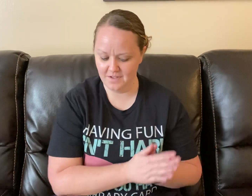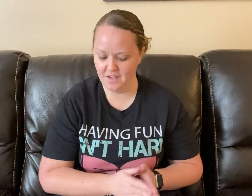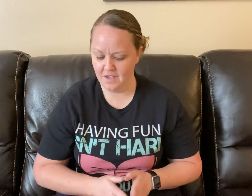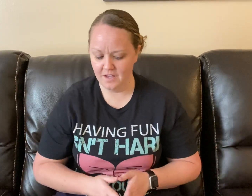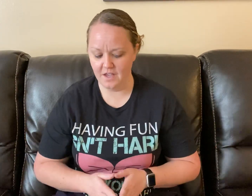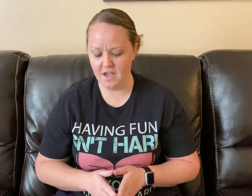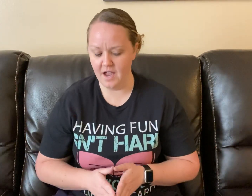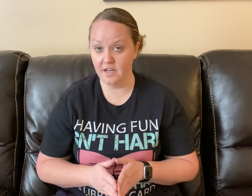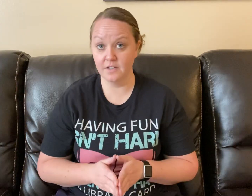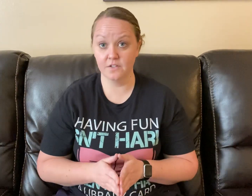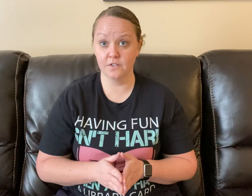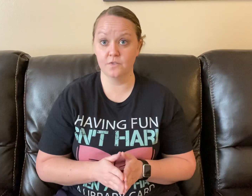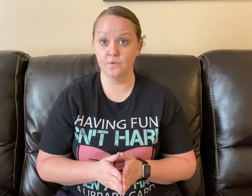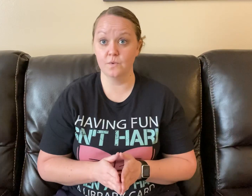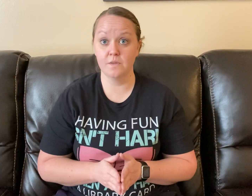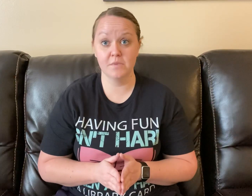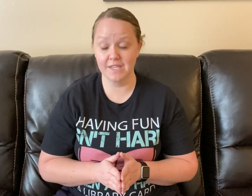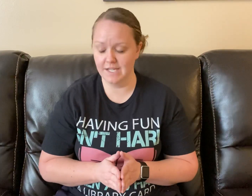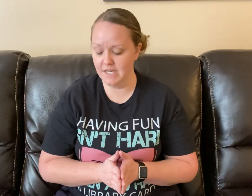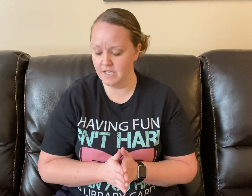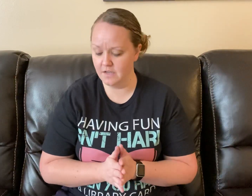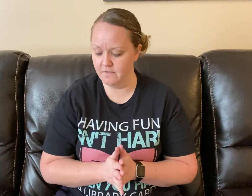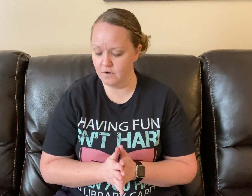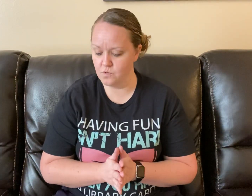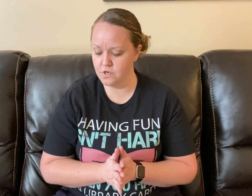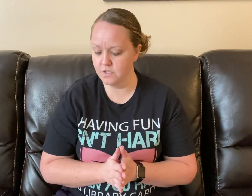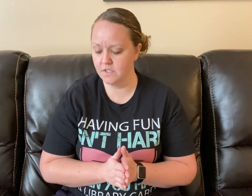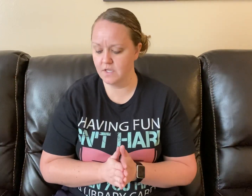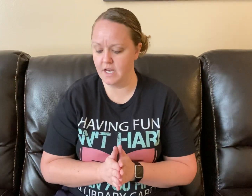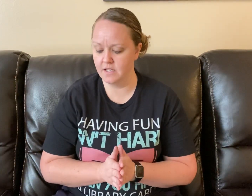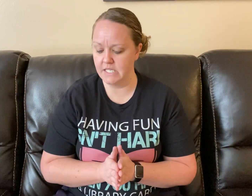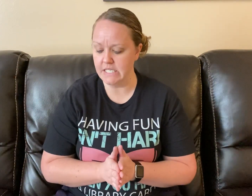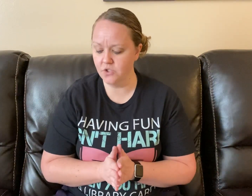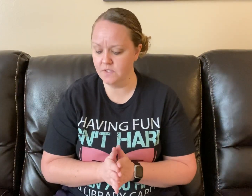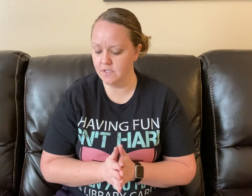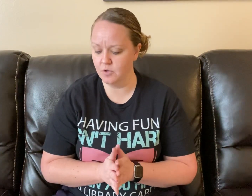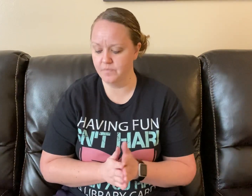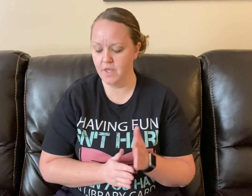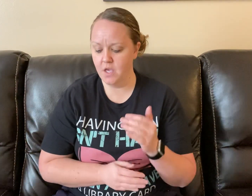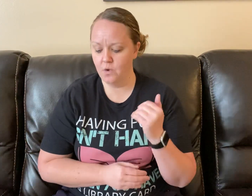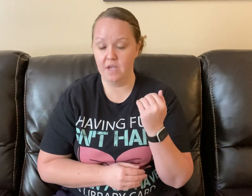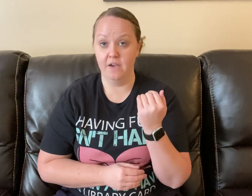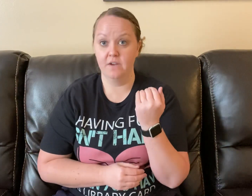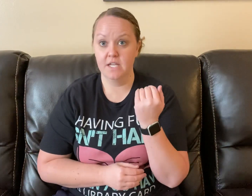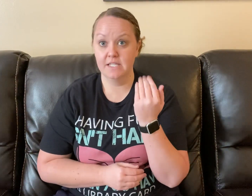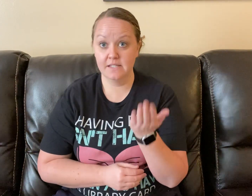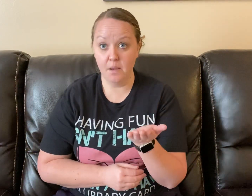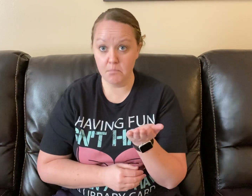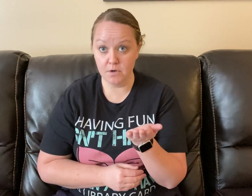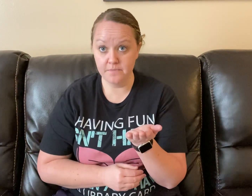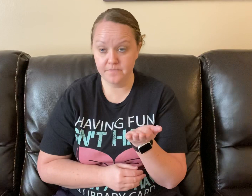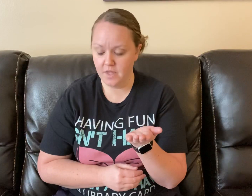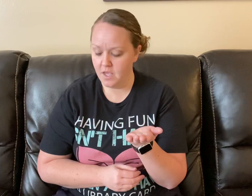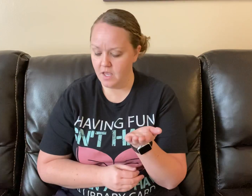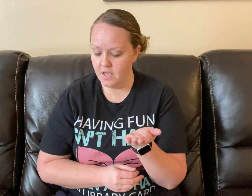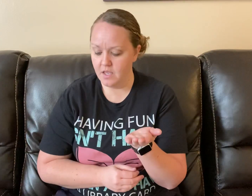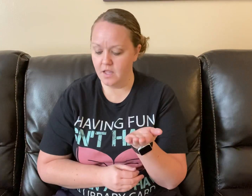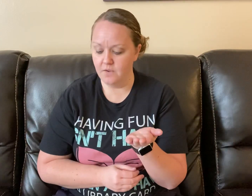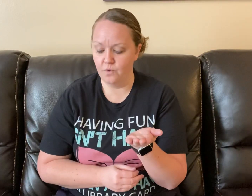Okay. Adding to the beginning of our words. Adding the initial syllable. We have Sember. And if we